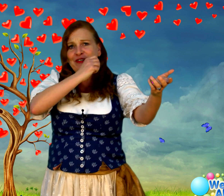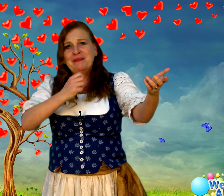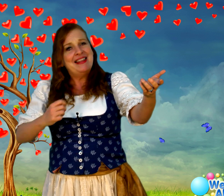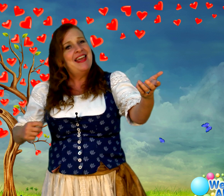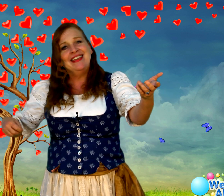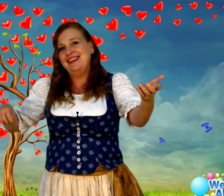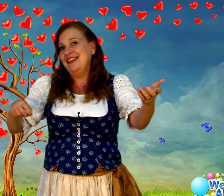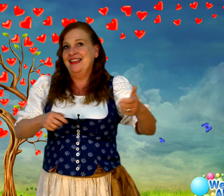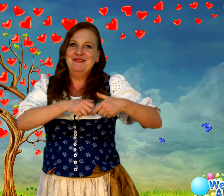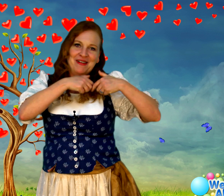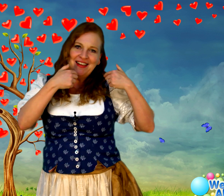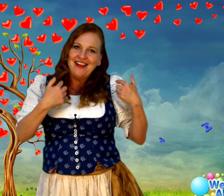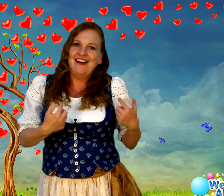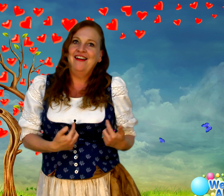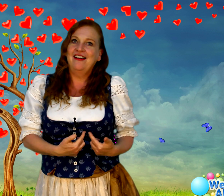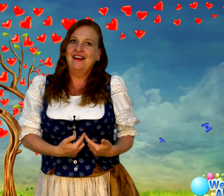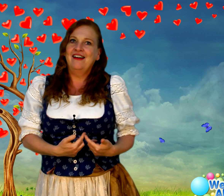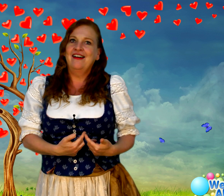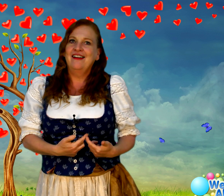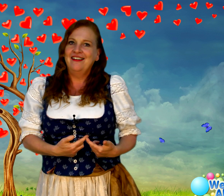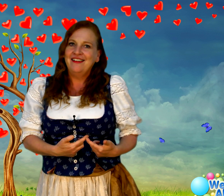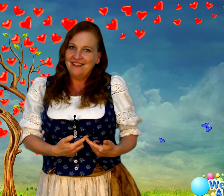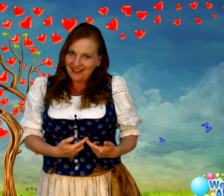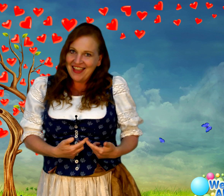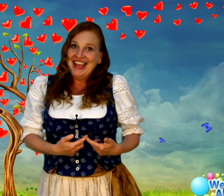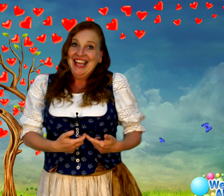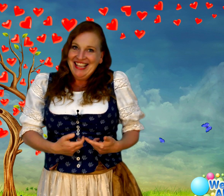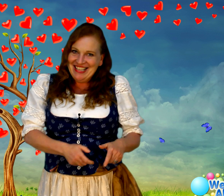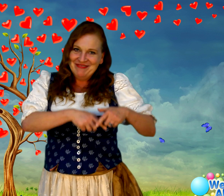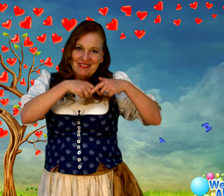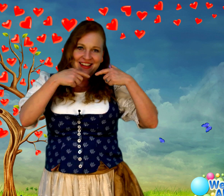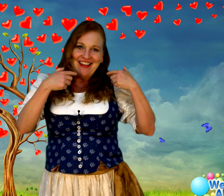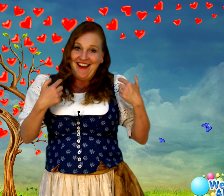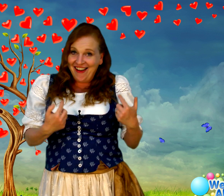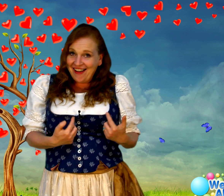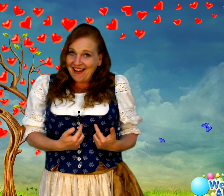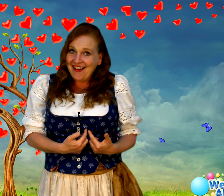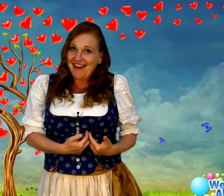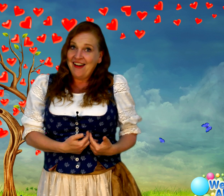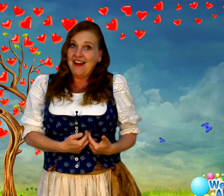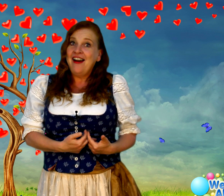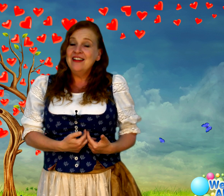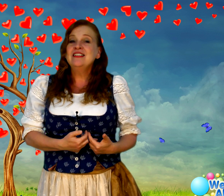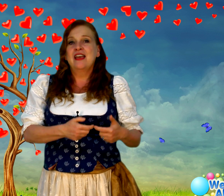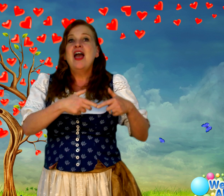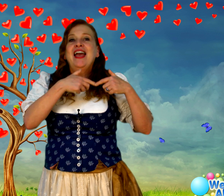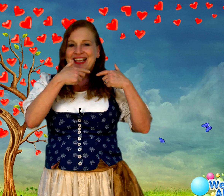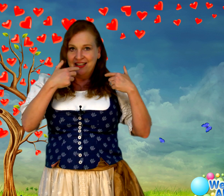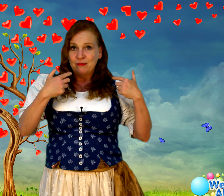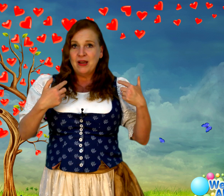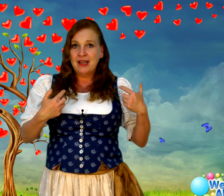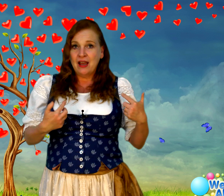playing in my heart. In my heart, in my